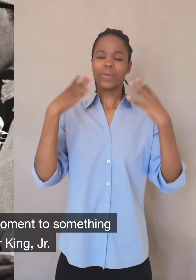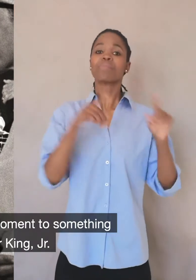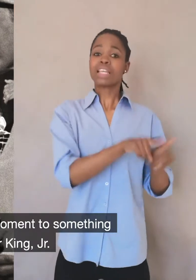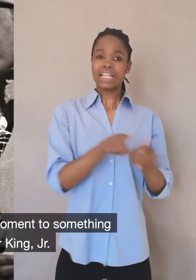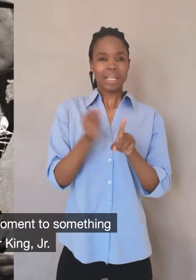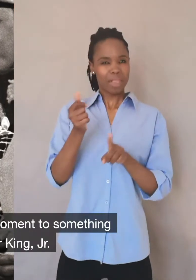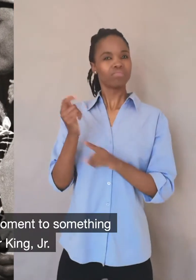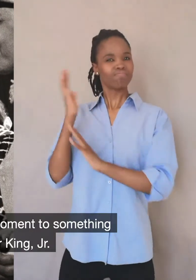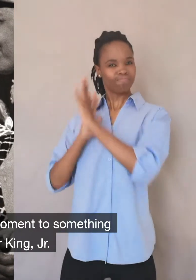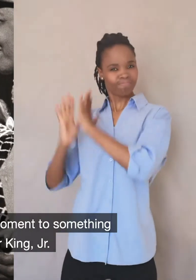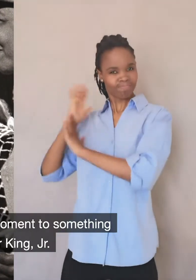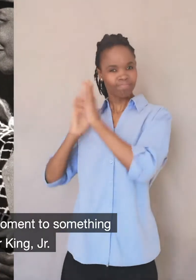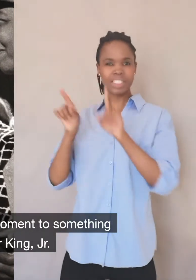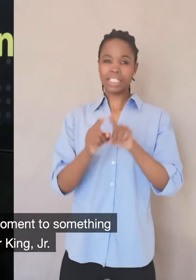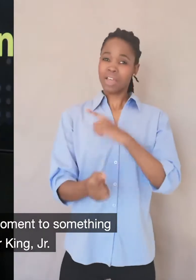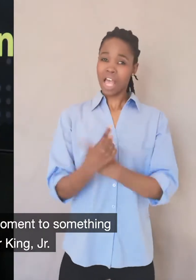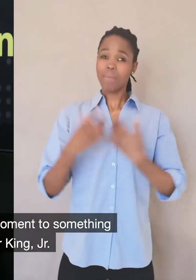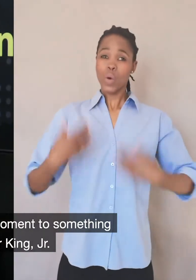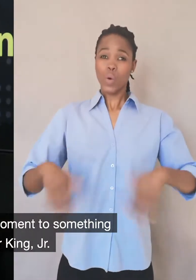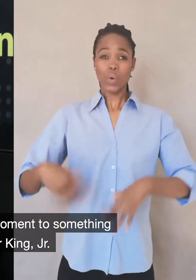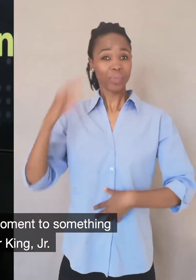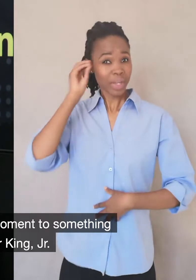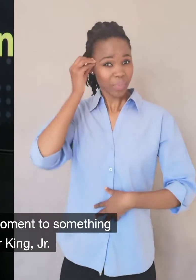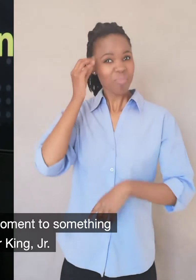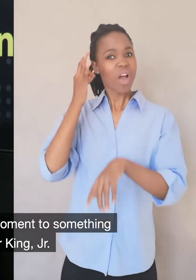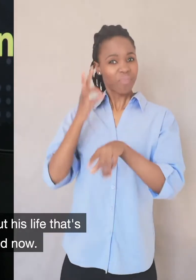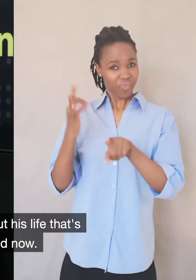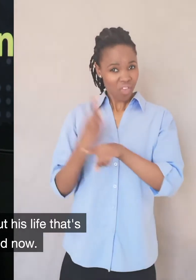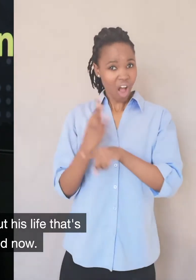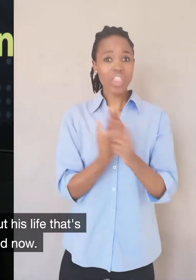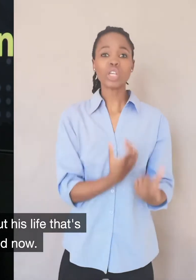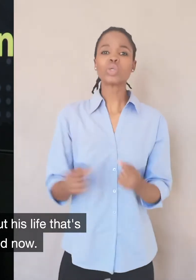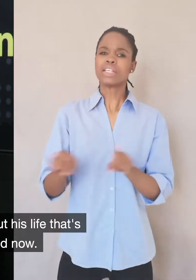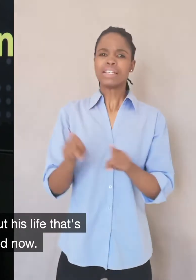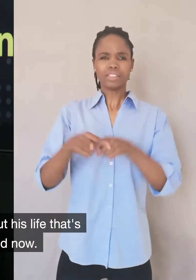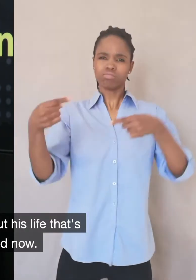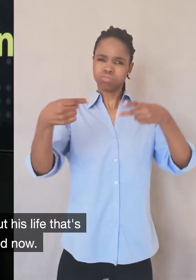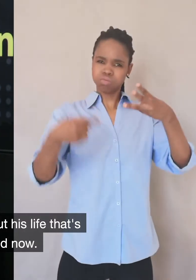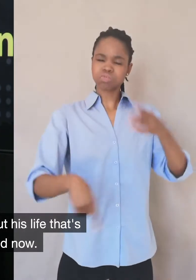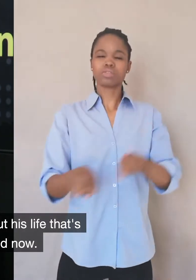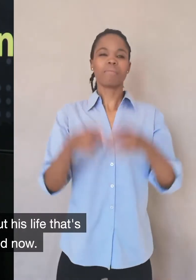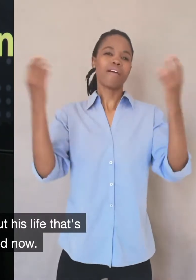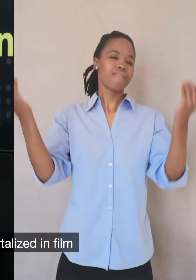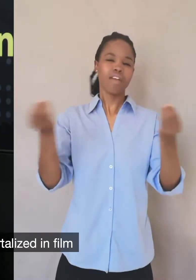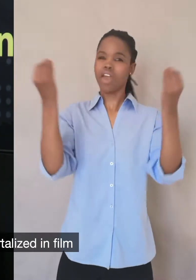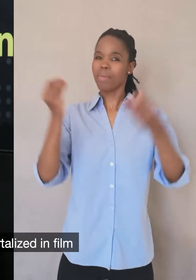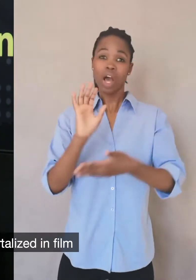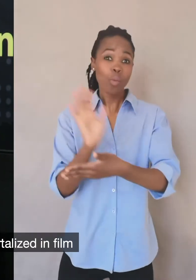to refer back for a moment to something else about Martin Luther King Jr. because there's so much about his life that's been turned into legend now. We've seen some of it